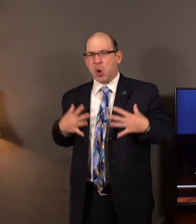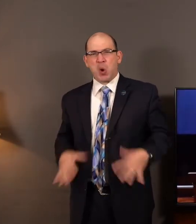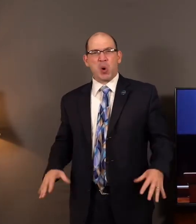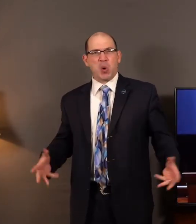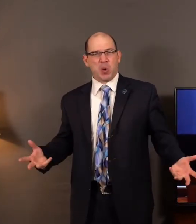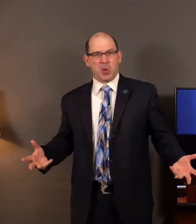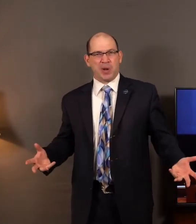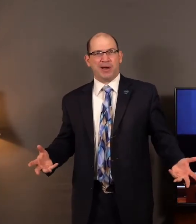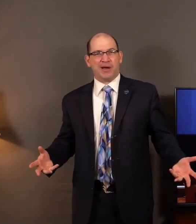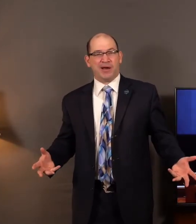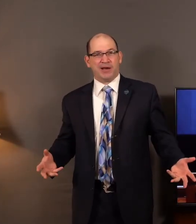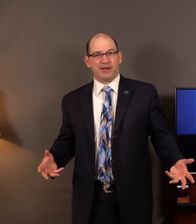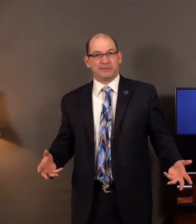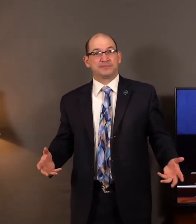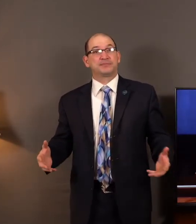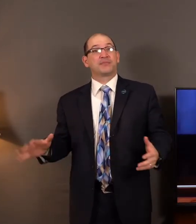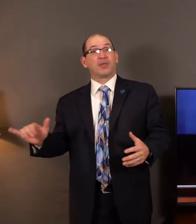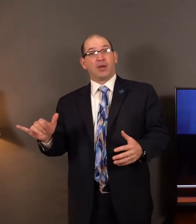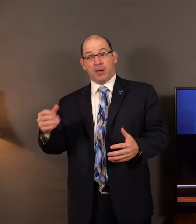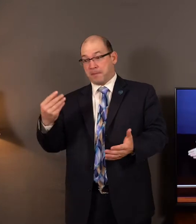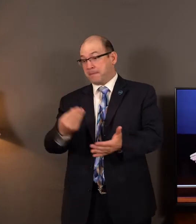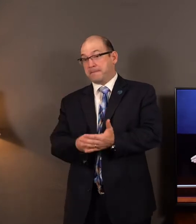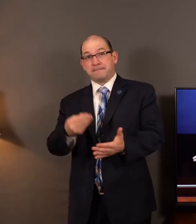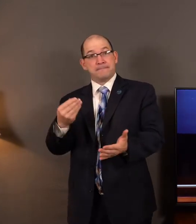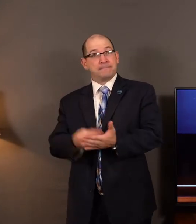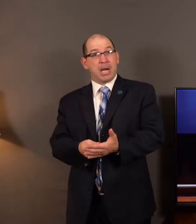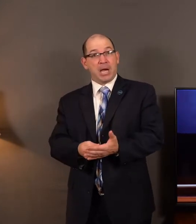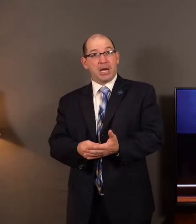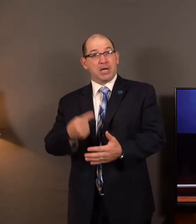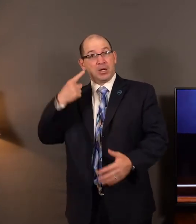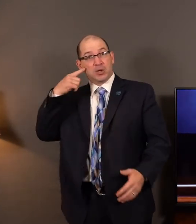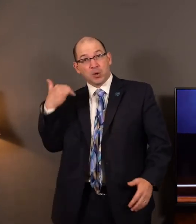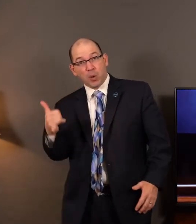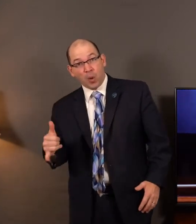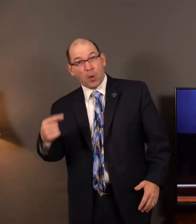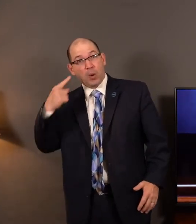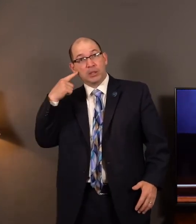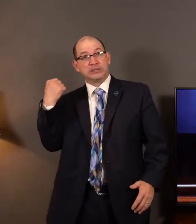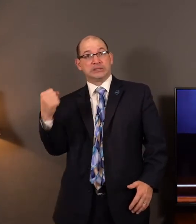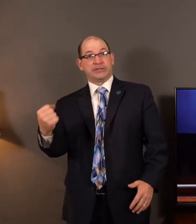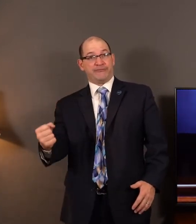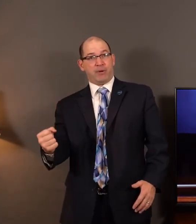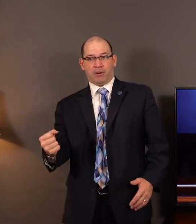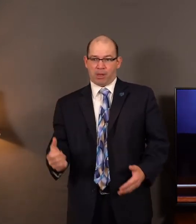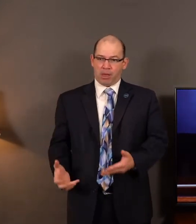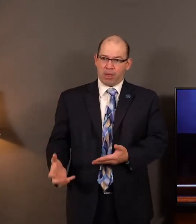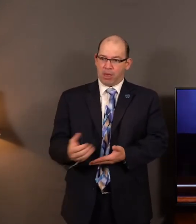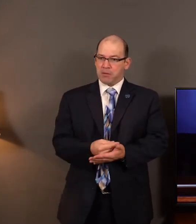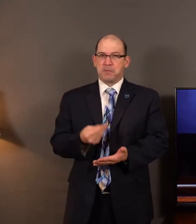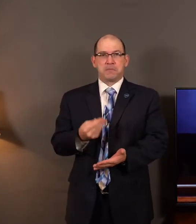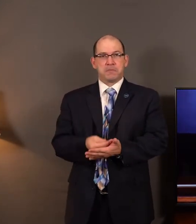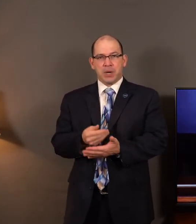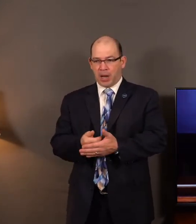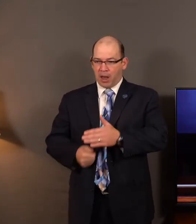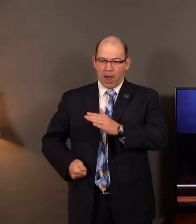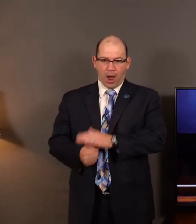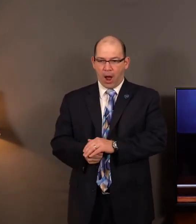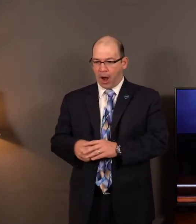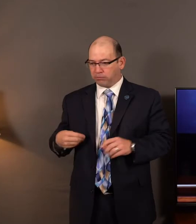for them to wear. But then there was gold and there was silver. The Bible says that they gathered that and they began to hide it. I mean, they were